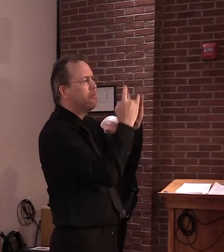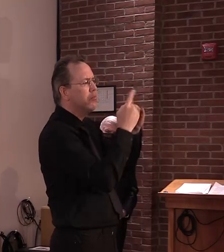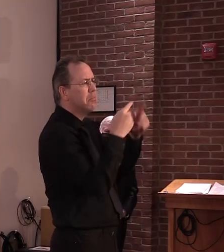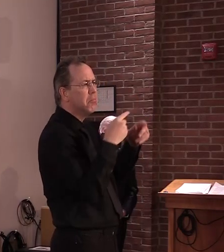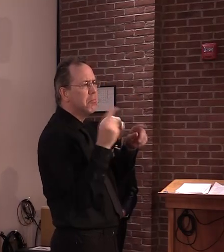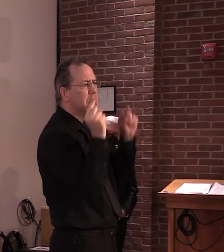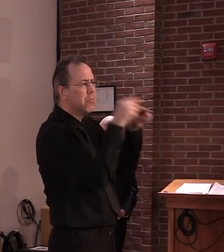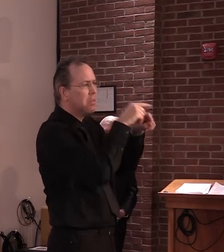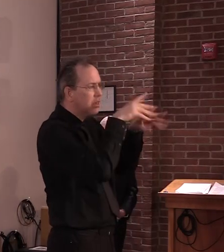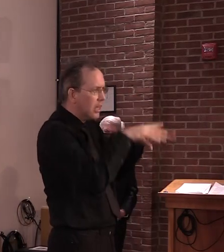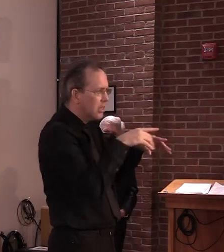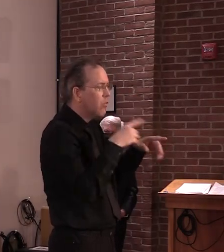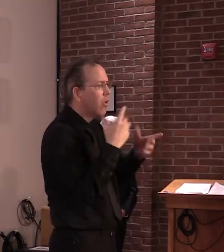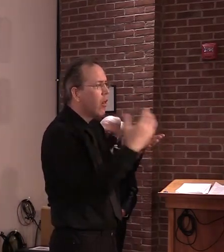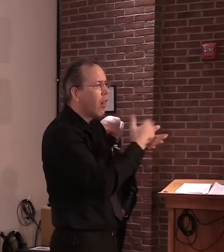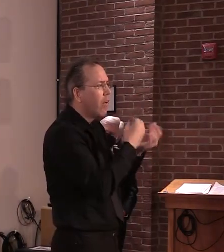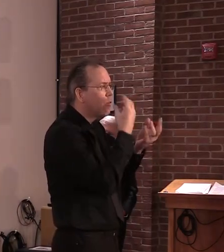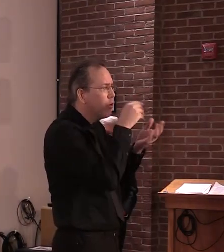All right. Thank you, guys.